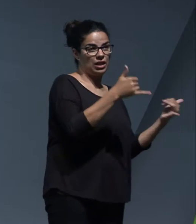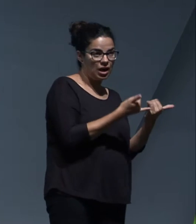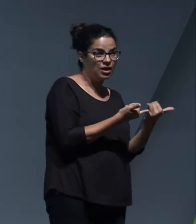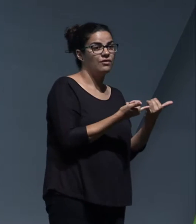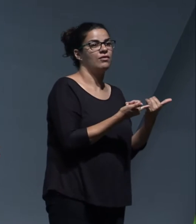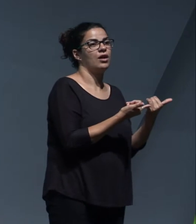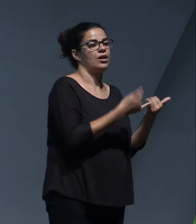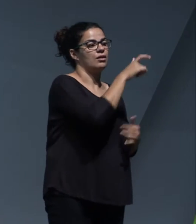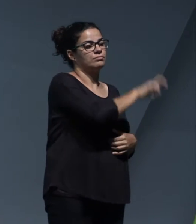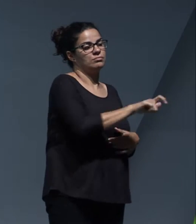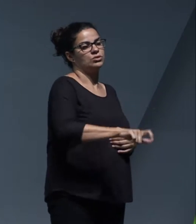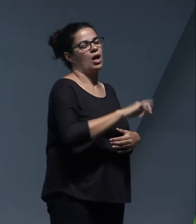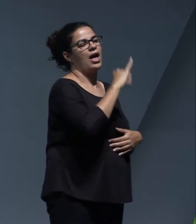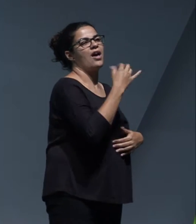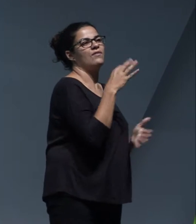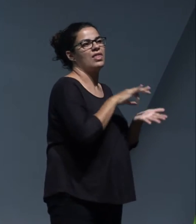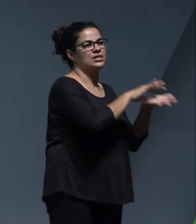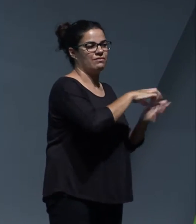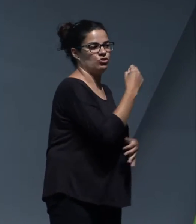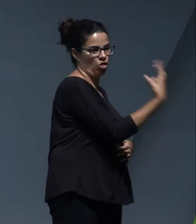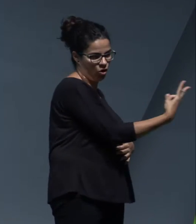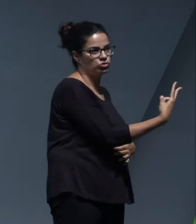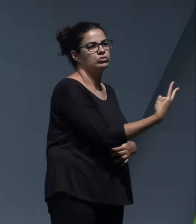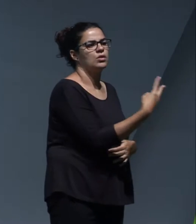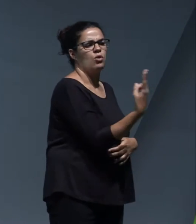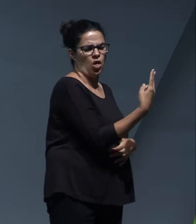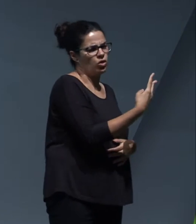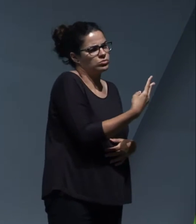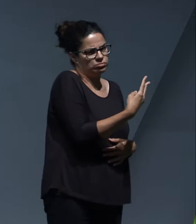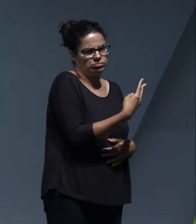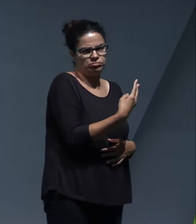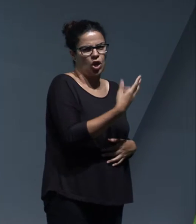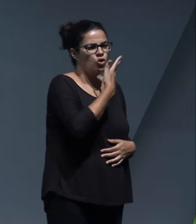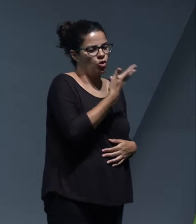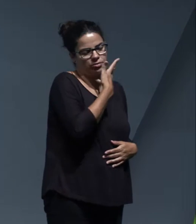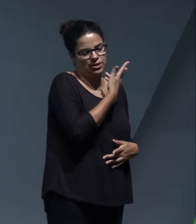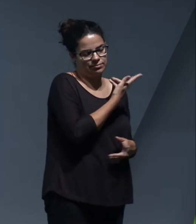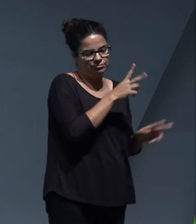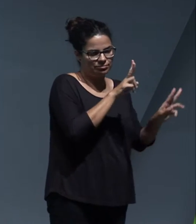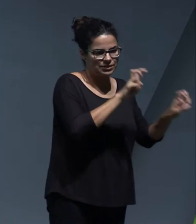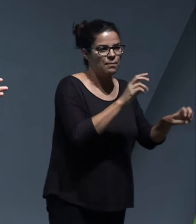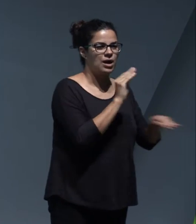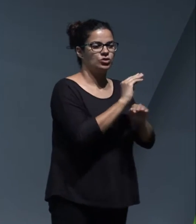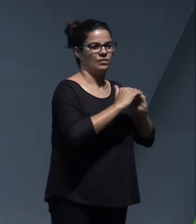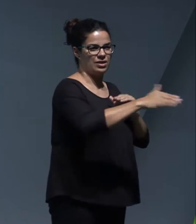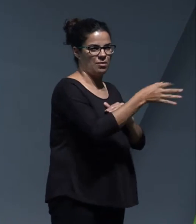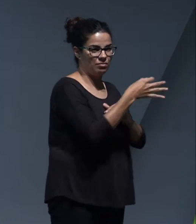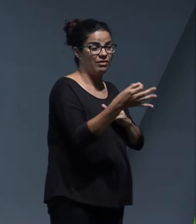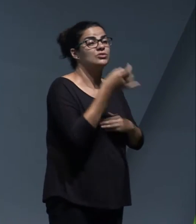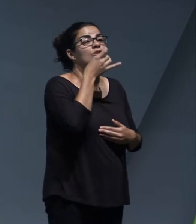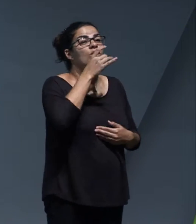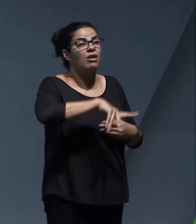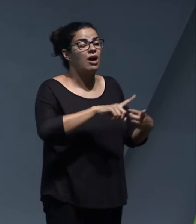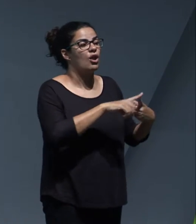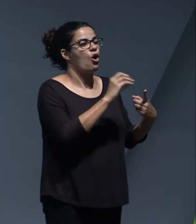Island Council, two heads of service who know exactly what's going on in the Sustainability Department,